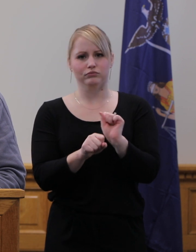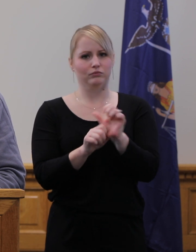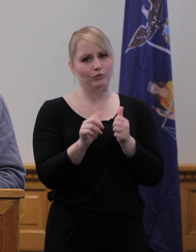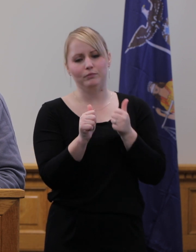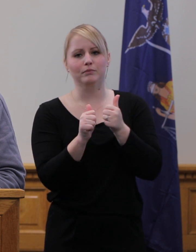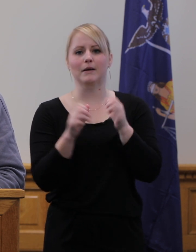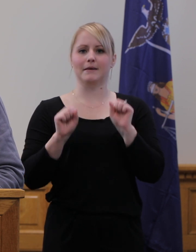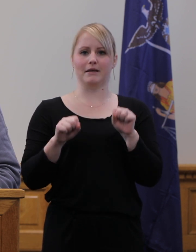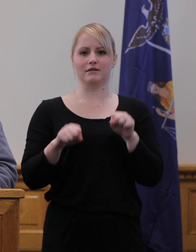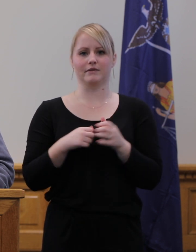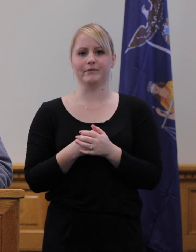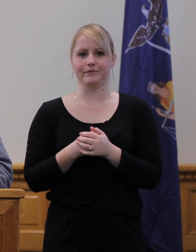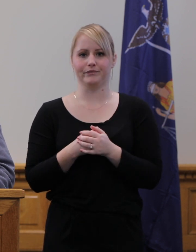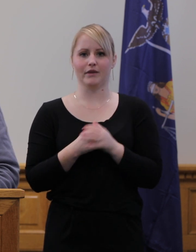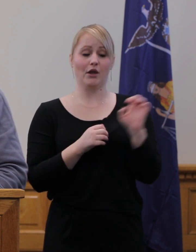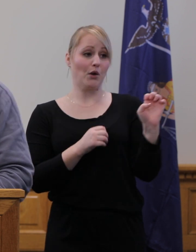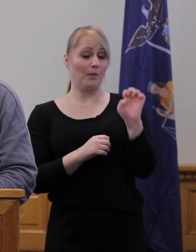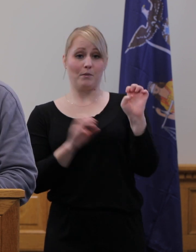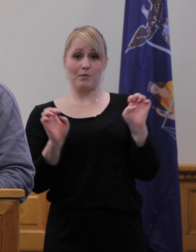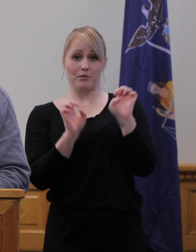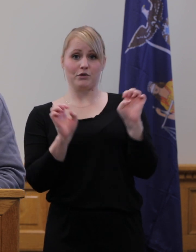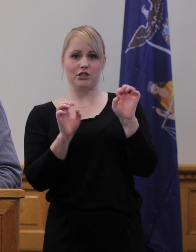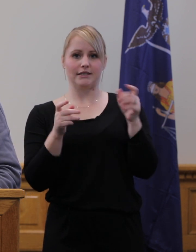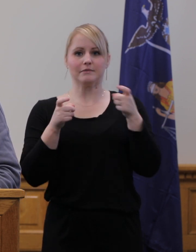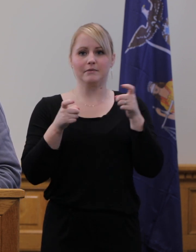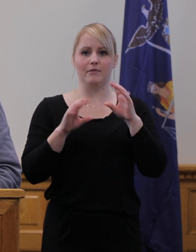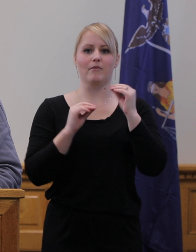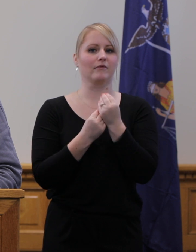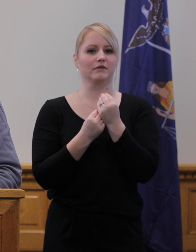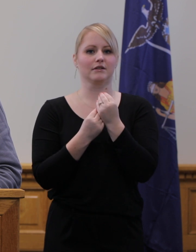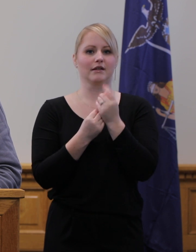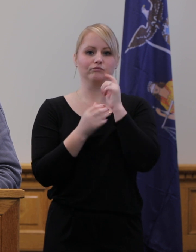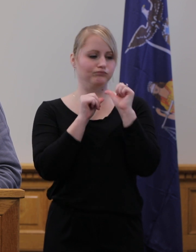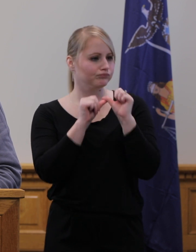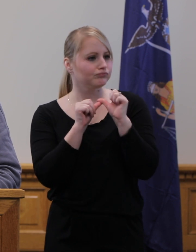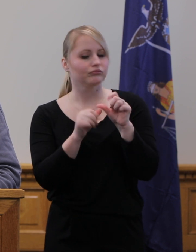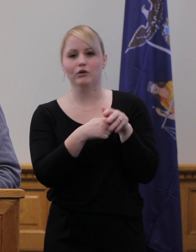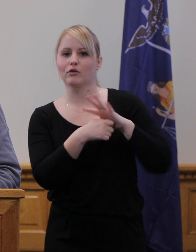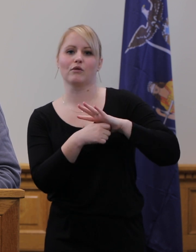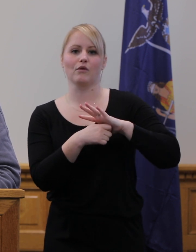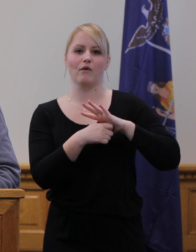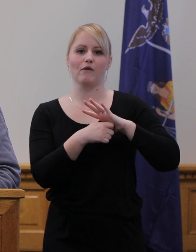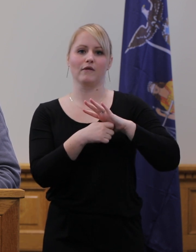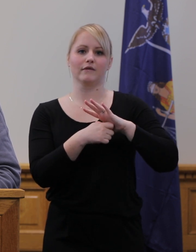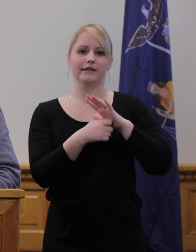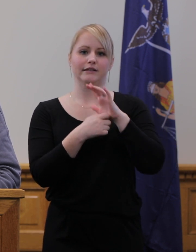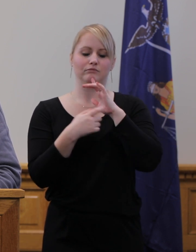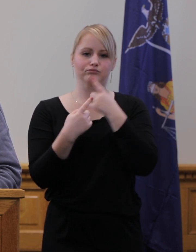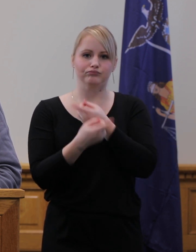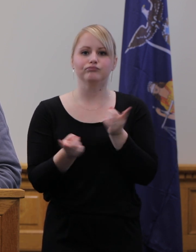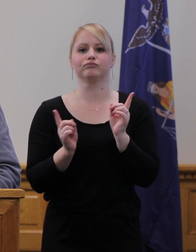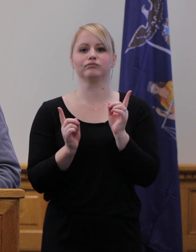Our emergency management office has resumed weekly COVID briefings among county departments, first responders and healthcare partners.